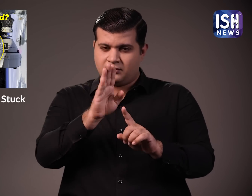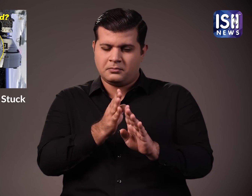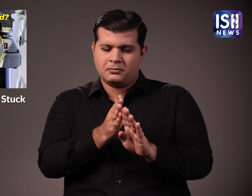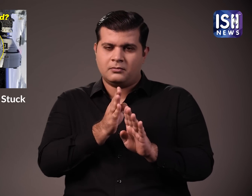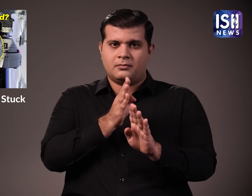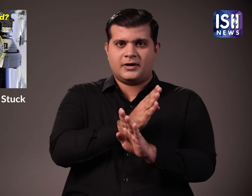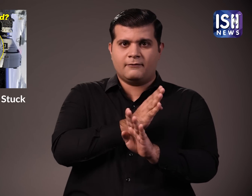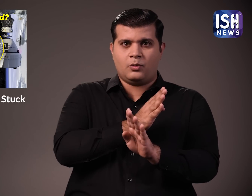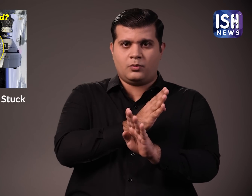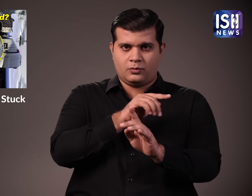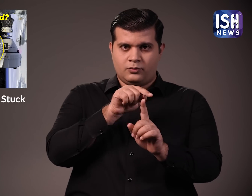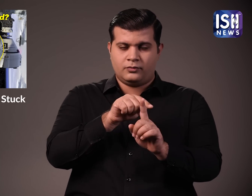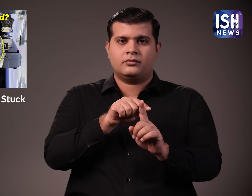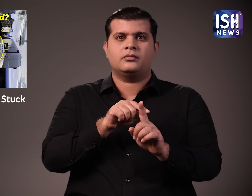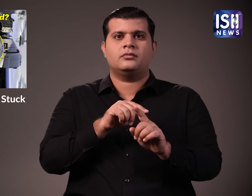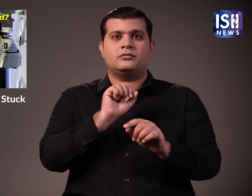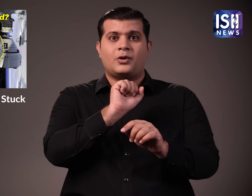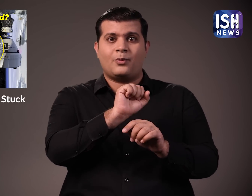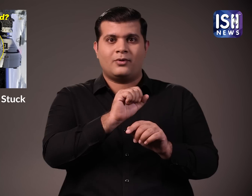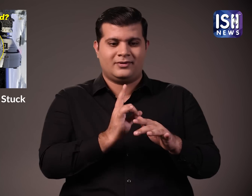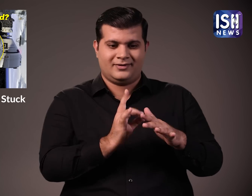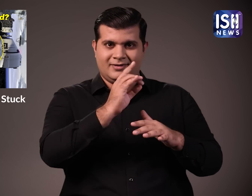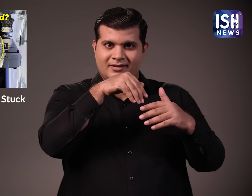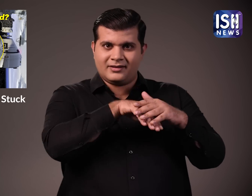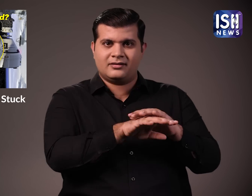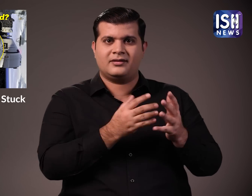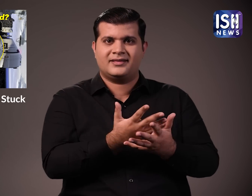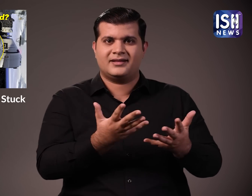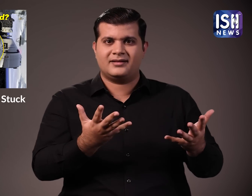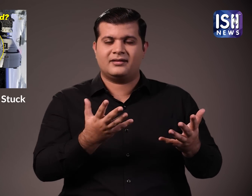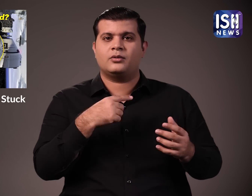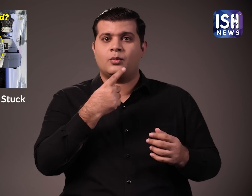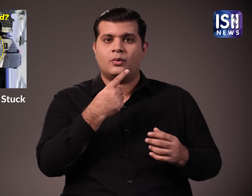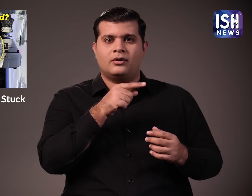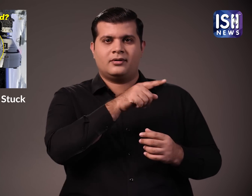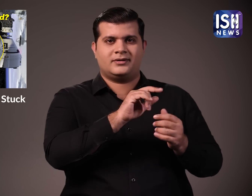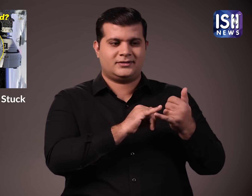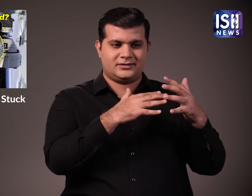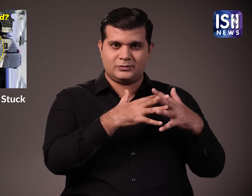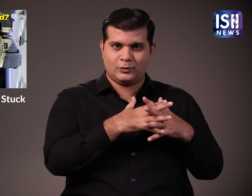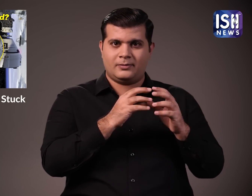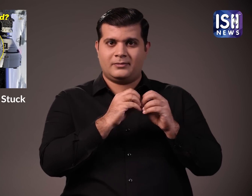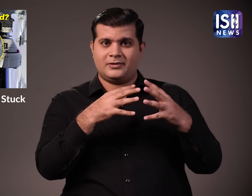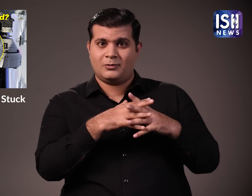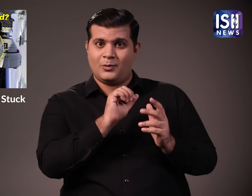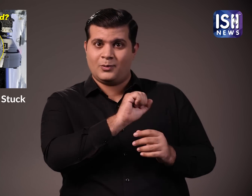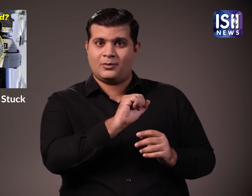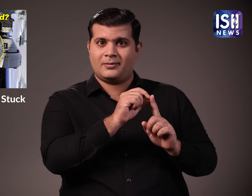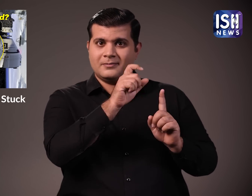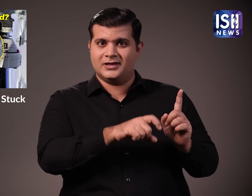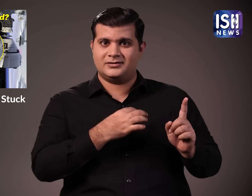However, prior to the take-off a lot of Williams and Wilmore's belongings